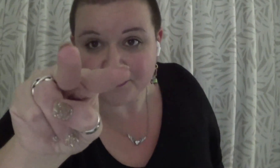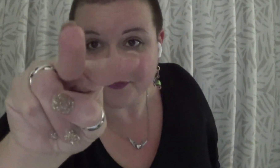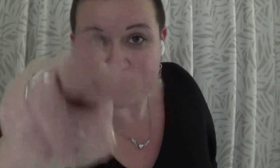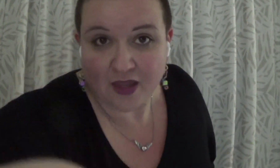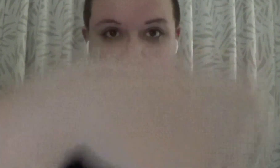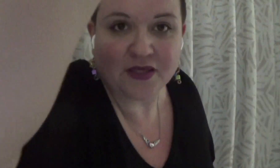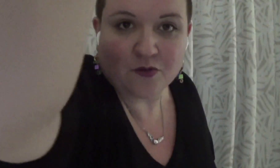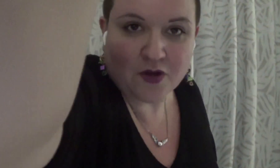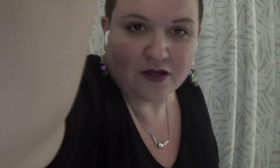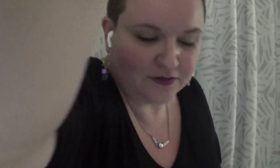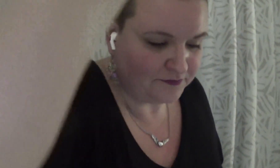We'll